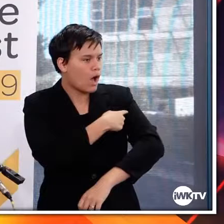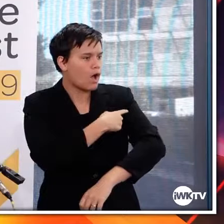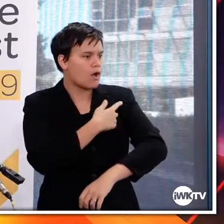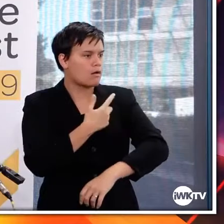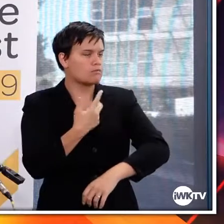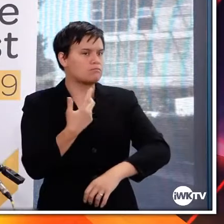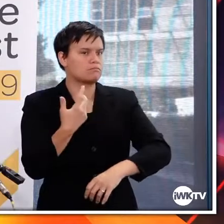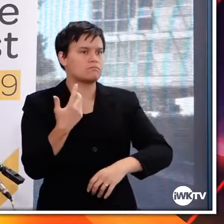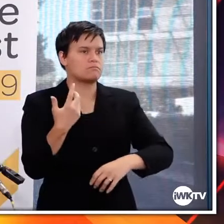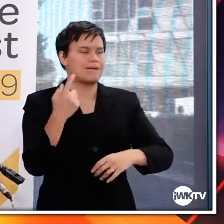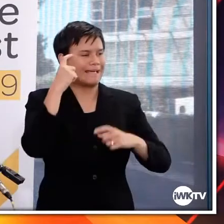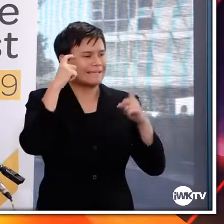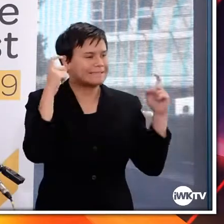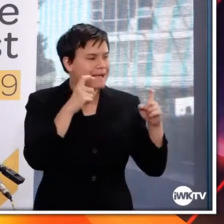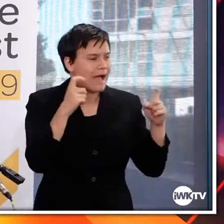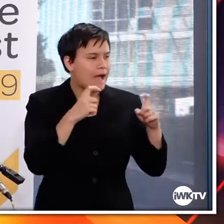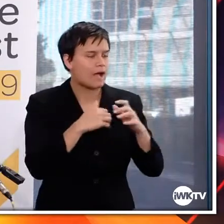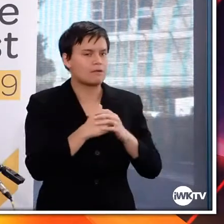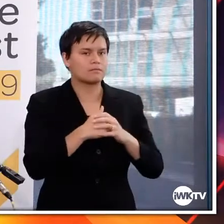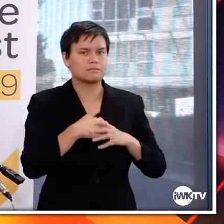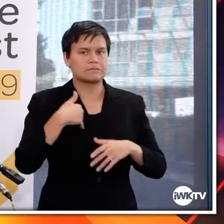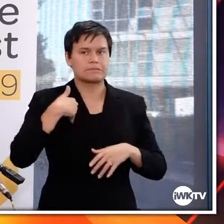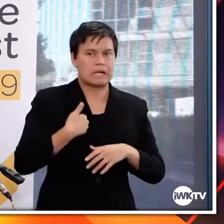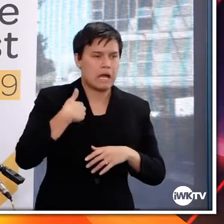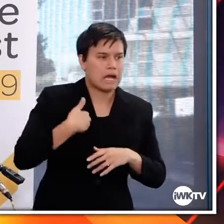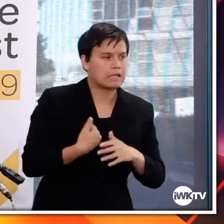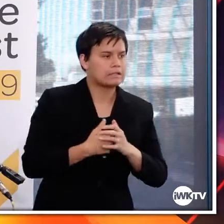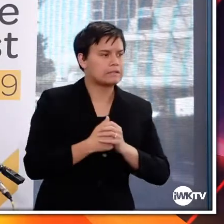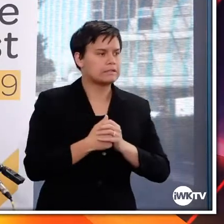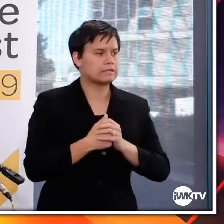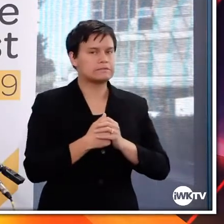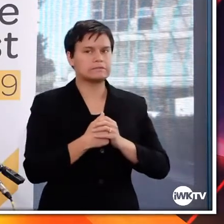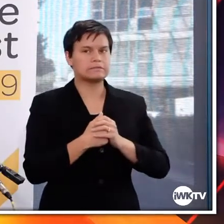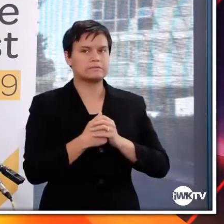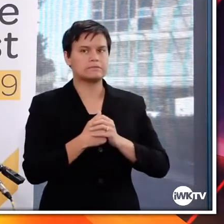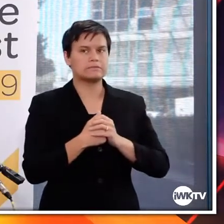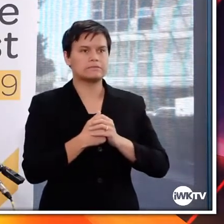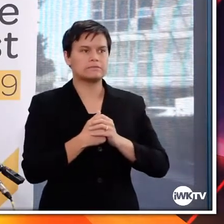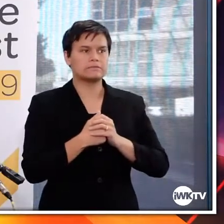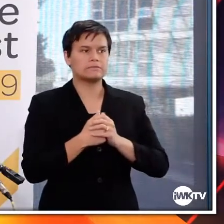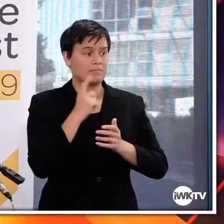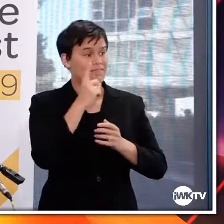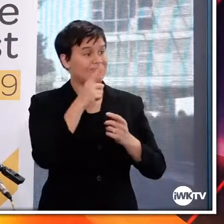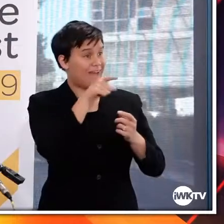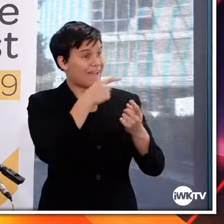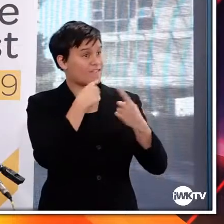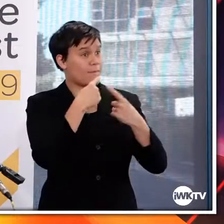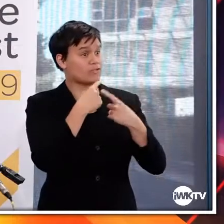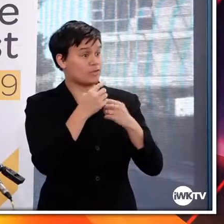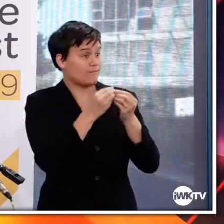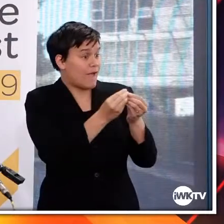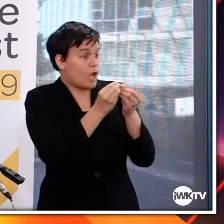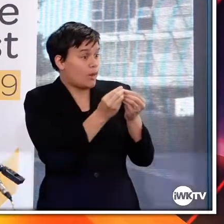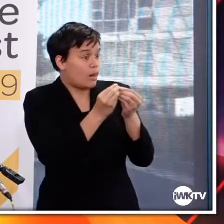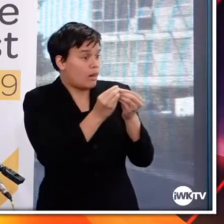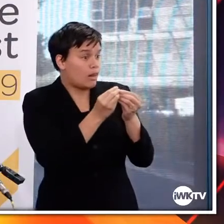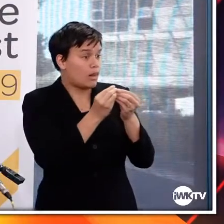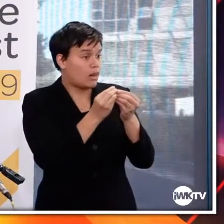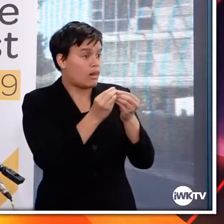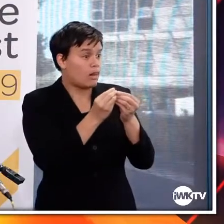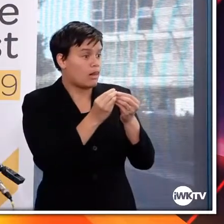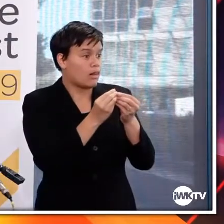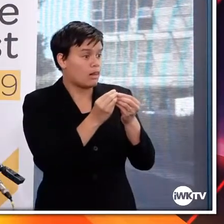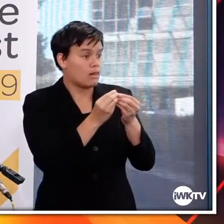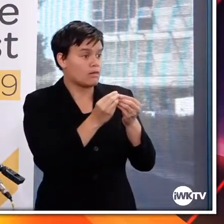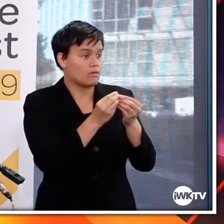people experiencing headache, feeling a bit fatigued, for instance. And it's really valuable that the information we receive internationally helps to confirm